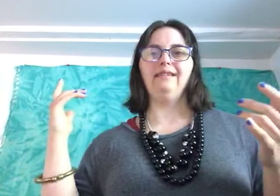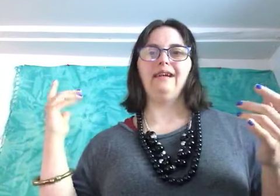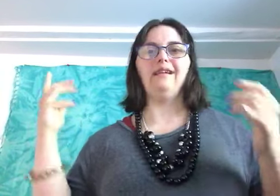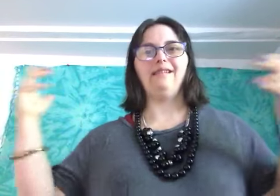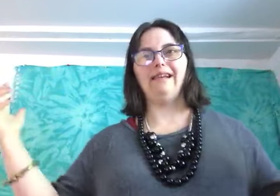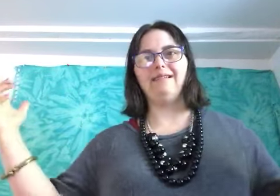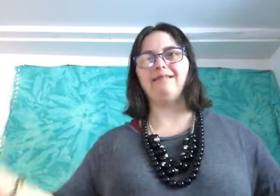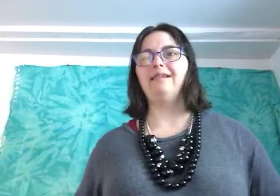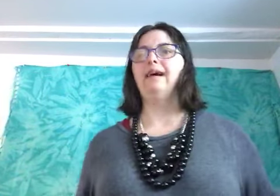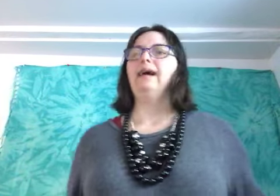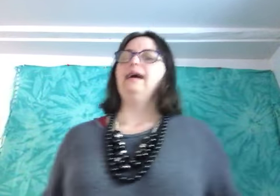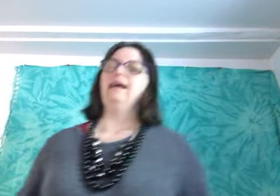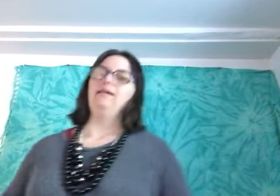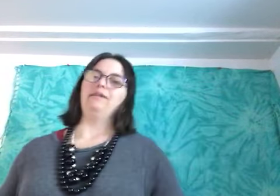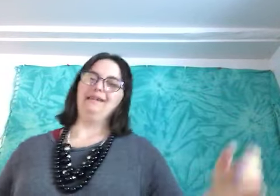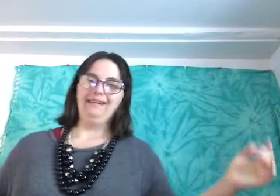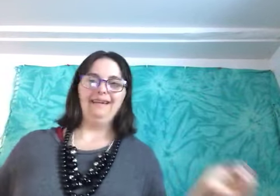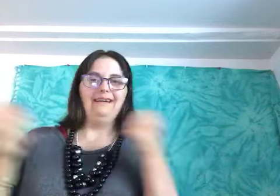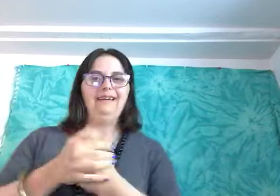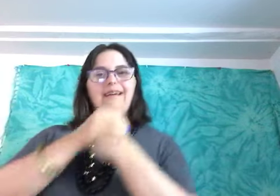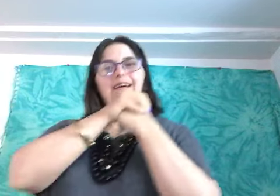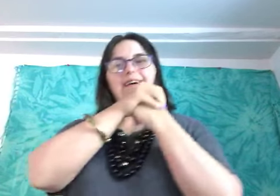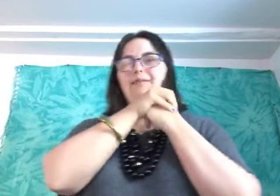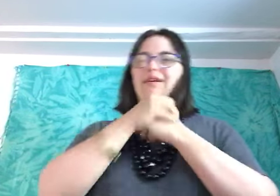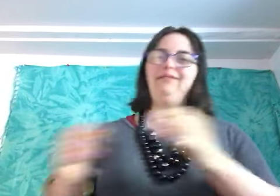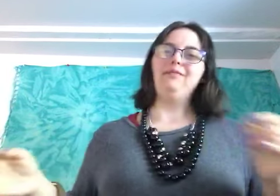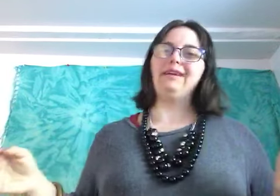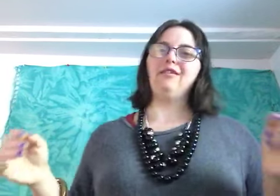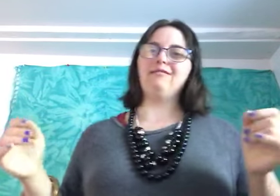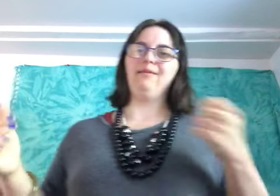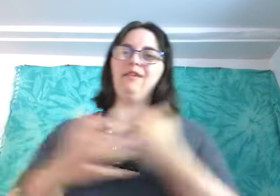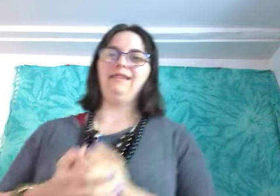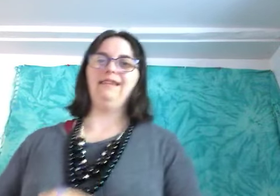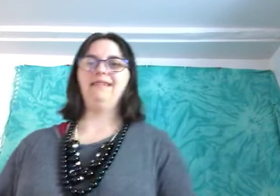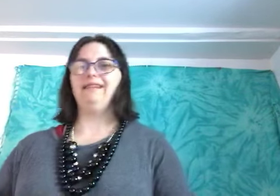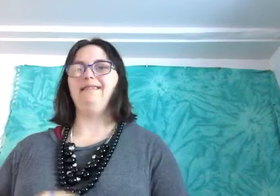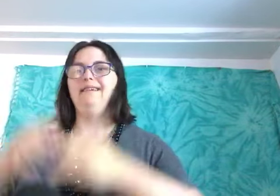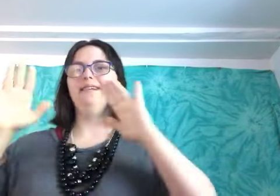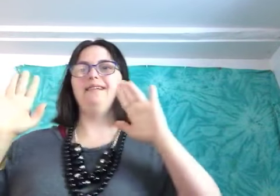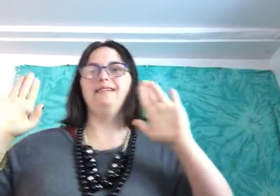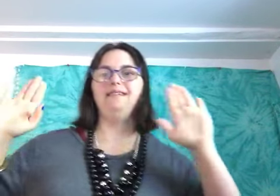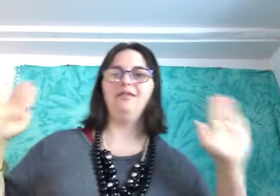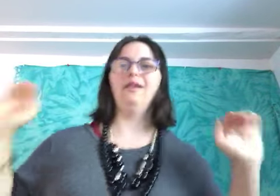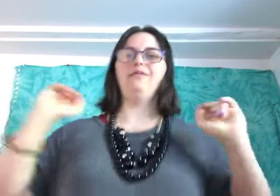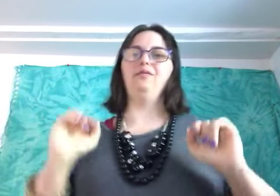analytics but uh but if you're making awesome content then you don't have to